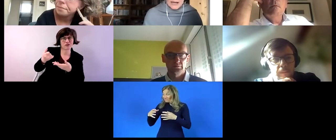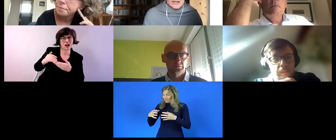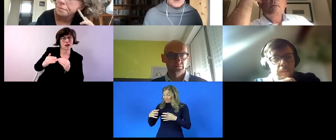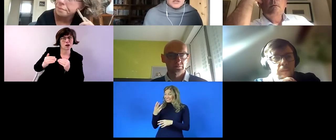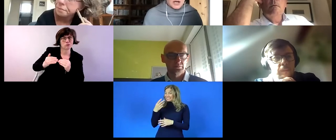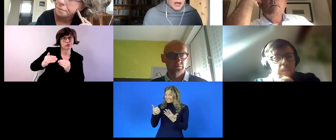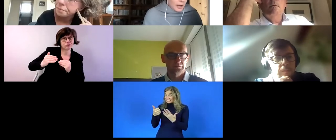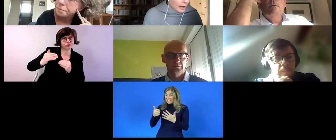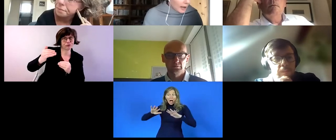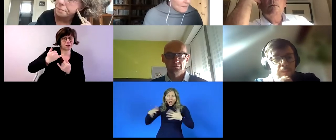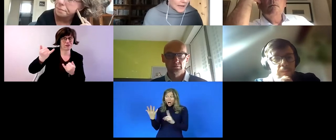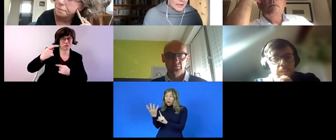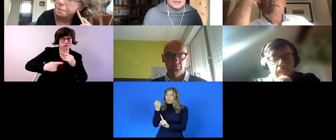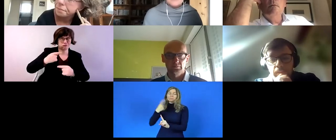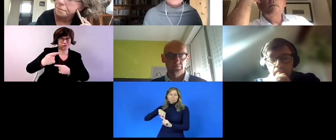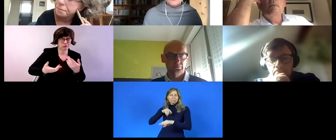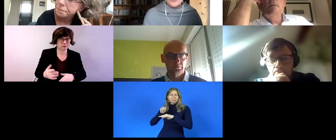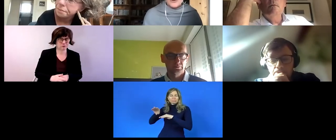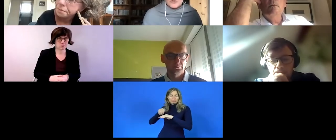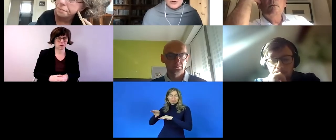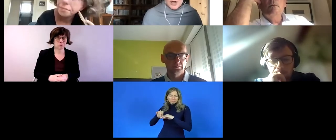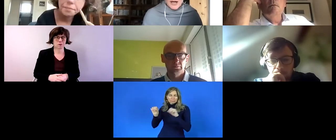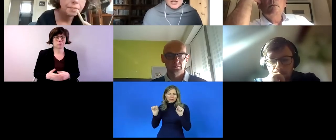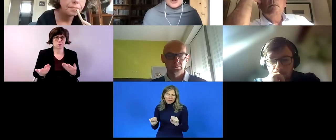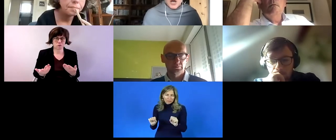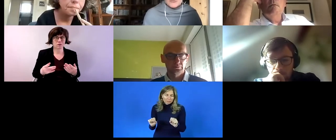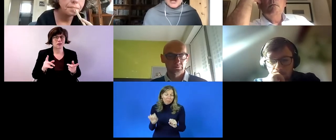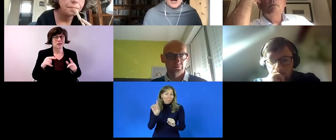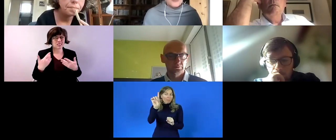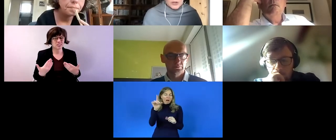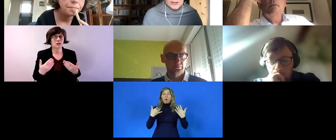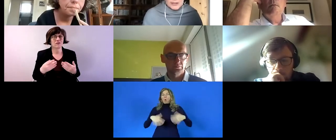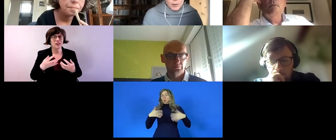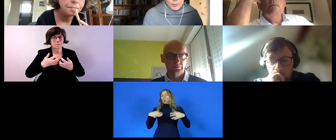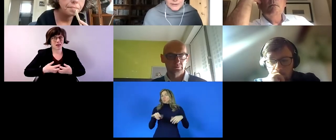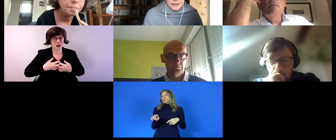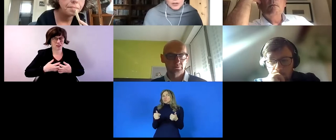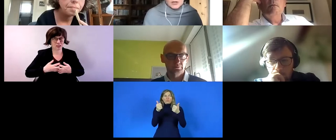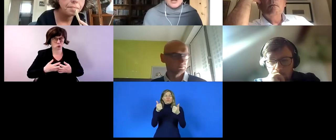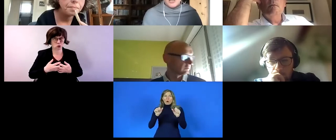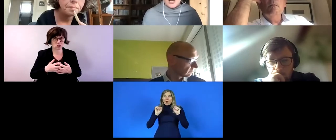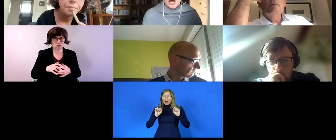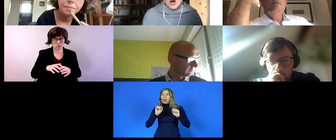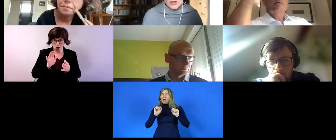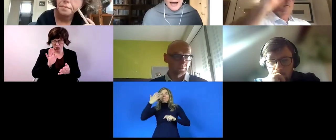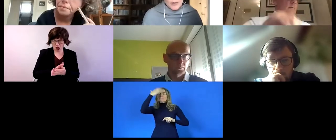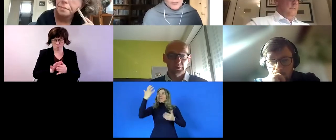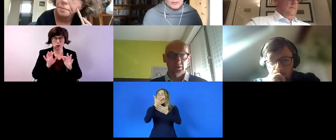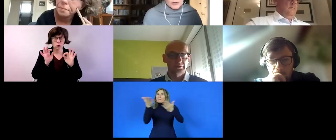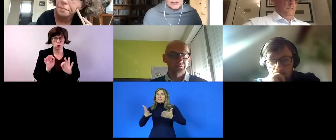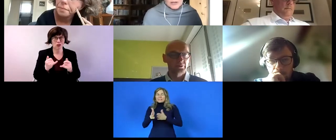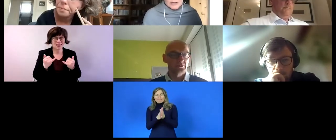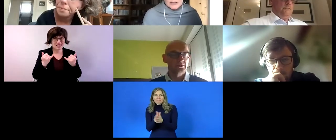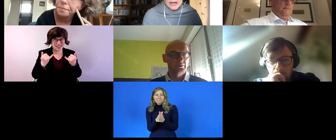certainly has been a mechanism for for uh driving a focus in the public sector uh on how